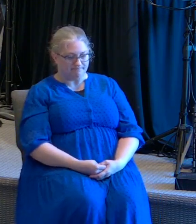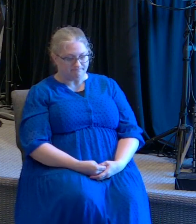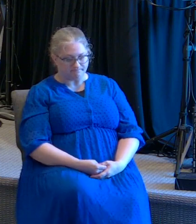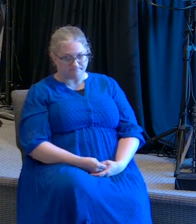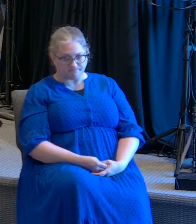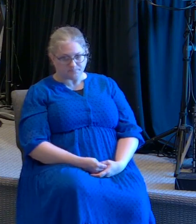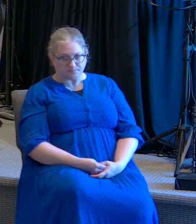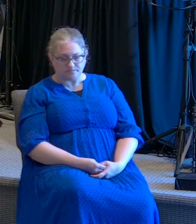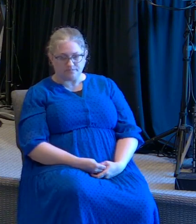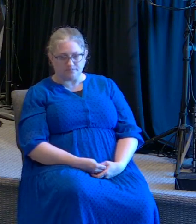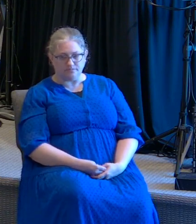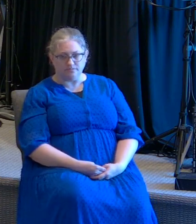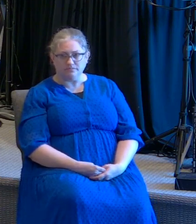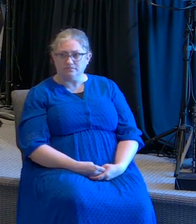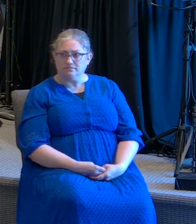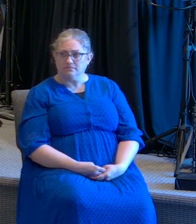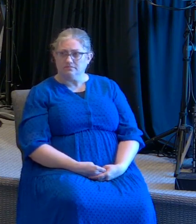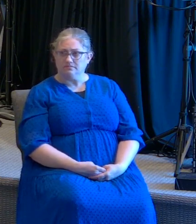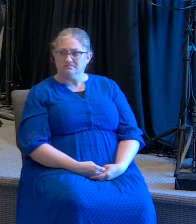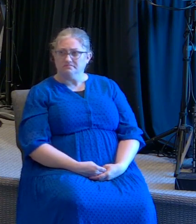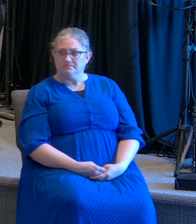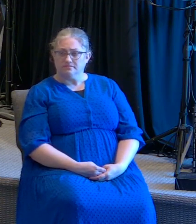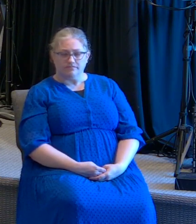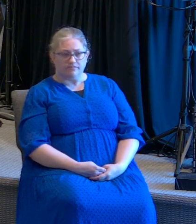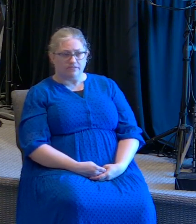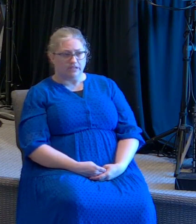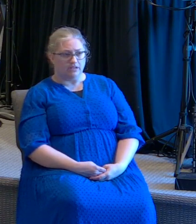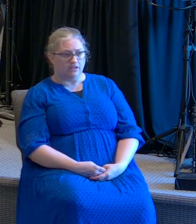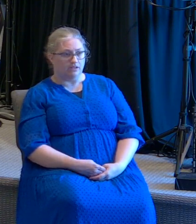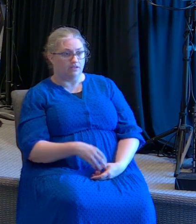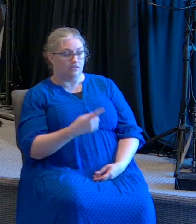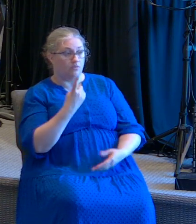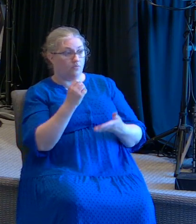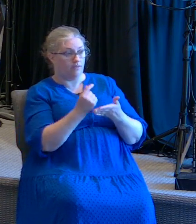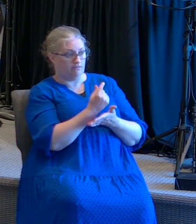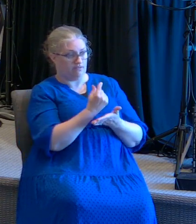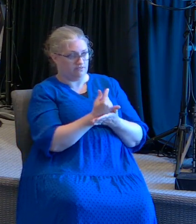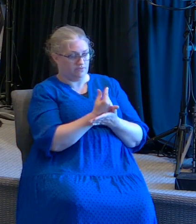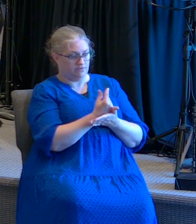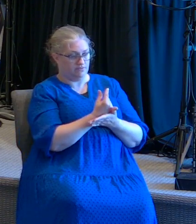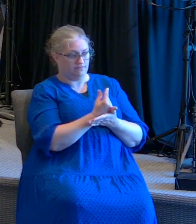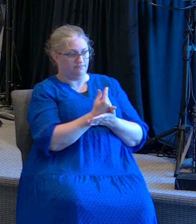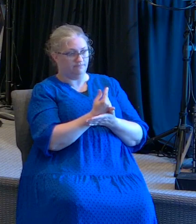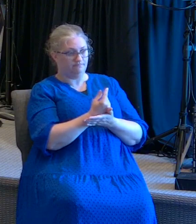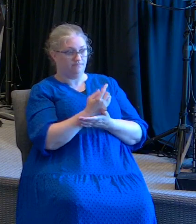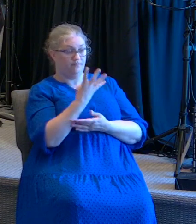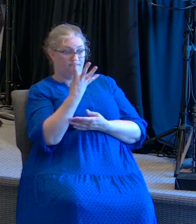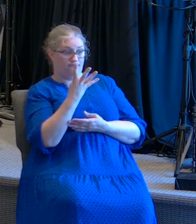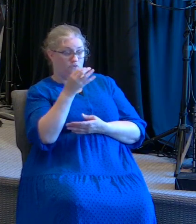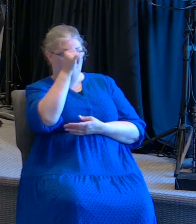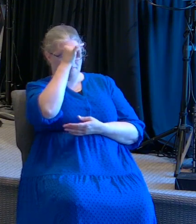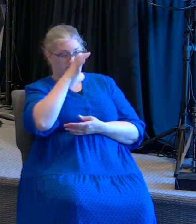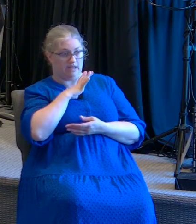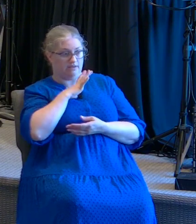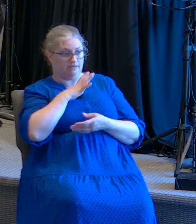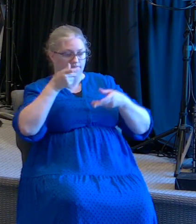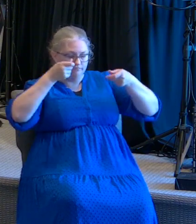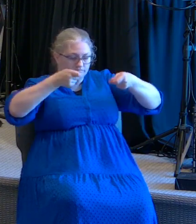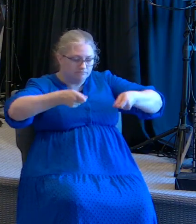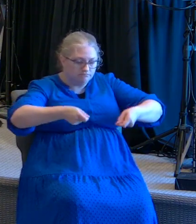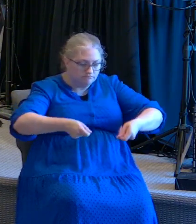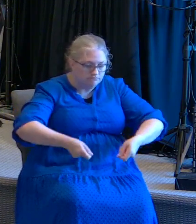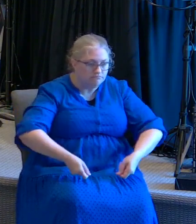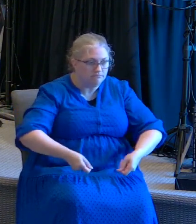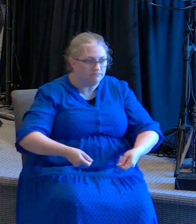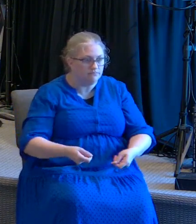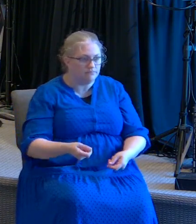camilla y vete a tu casa in one of the gospels it says it was the four men that lowered him into the presence of